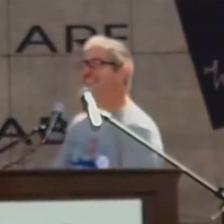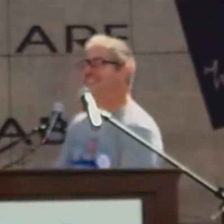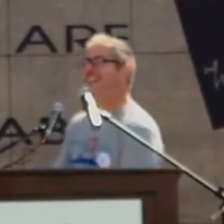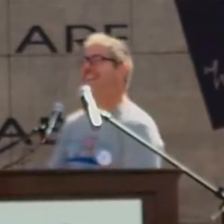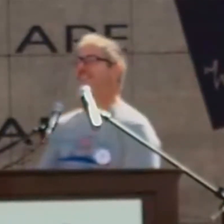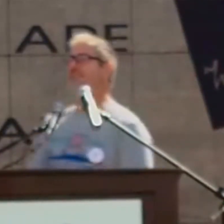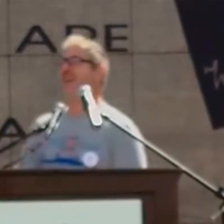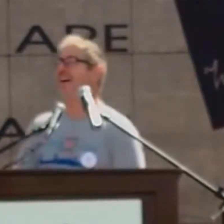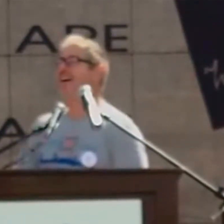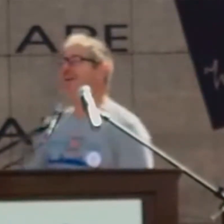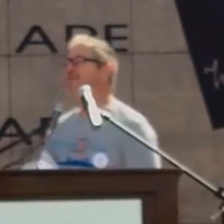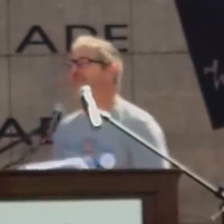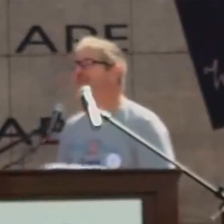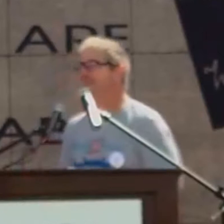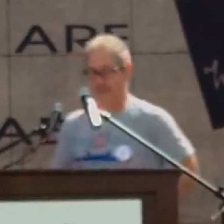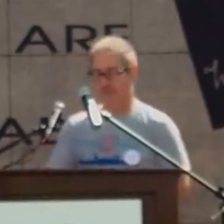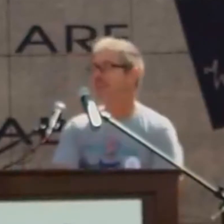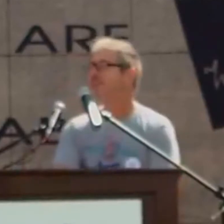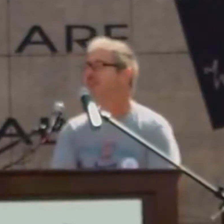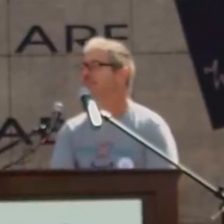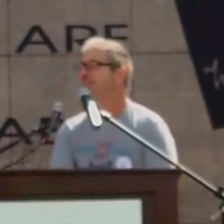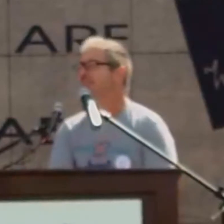Fantastic. Thank you. Um.